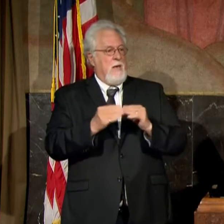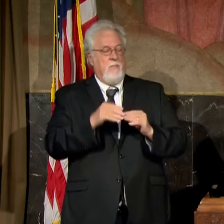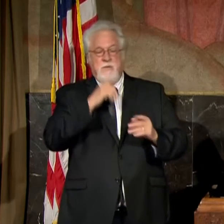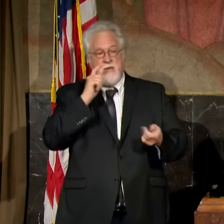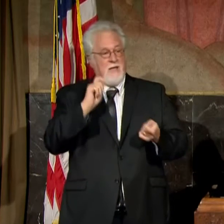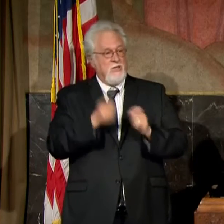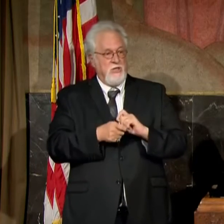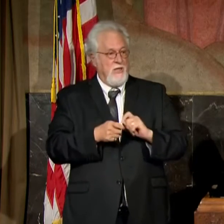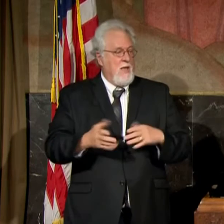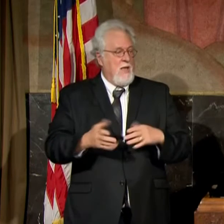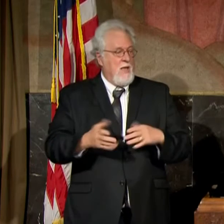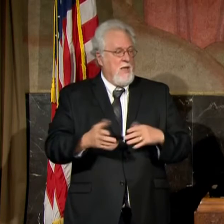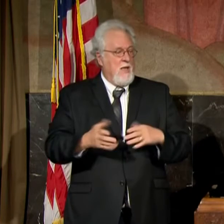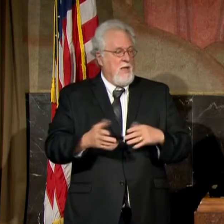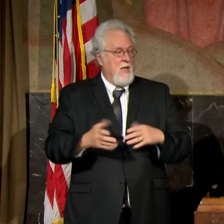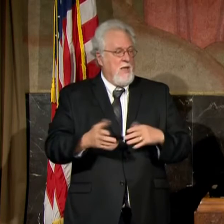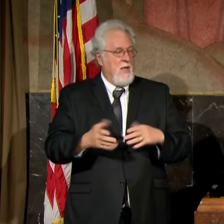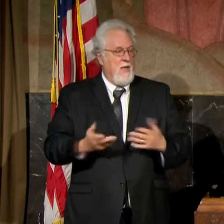going to change the way you behave.